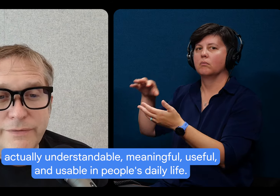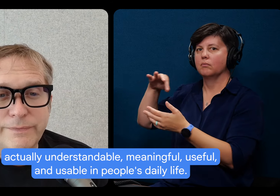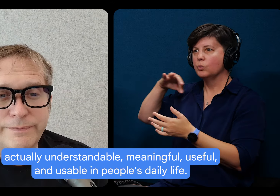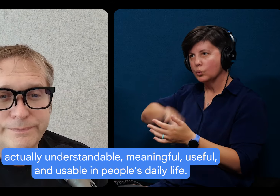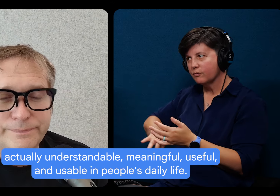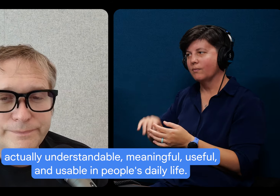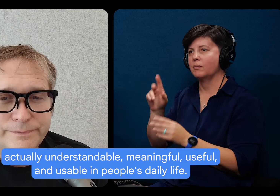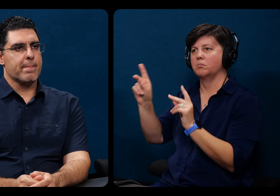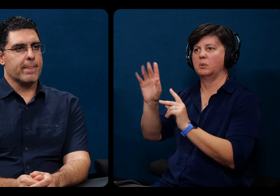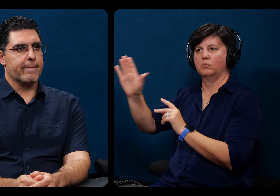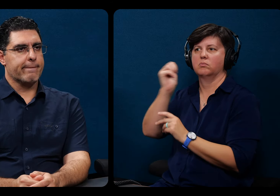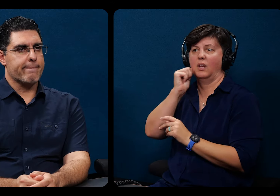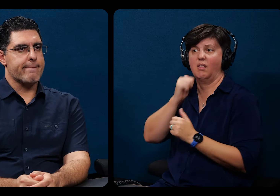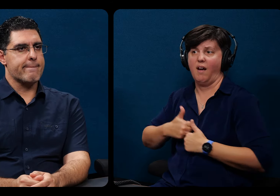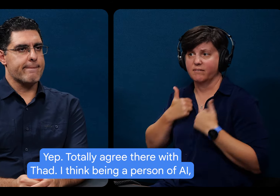daily life.